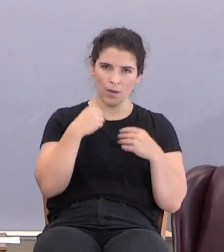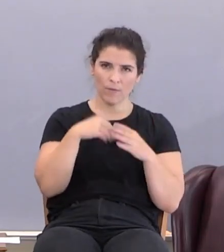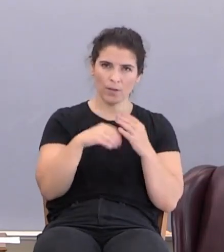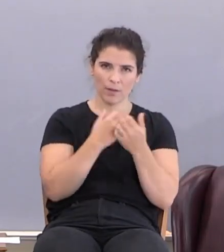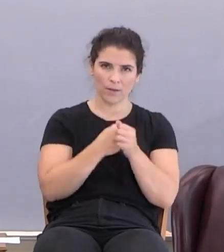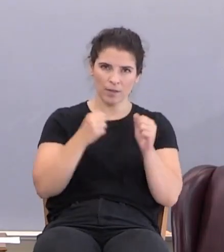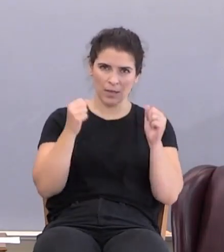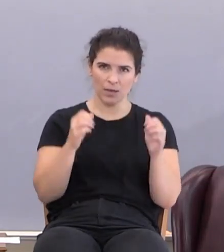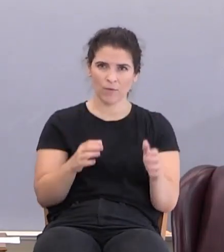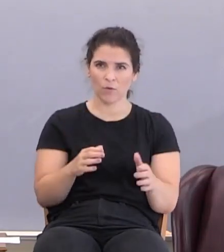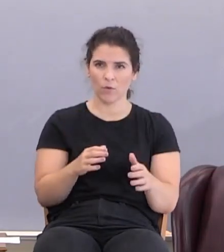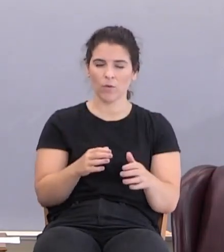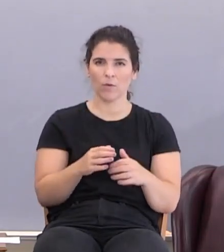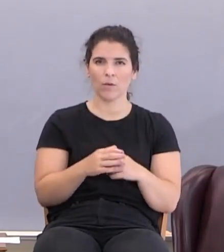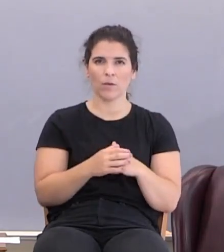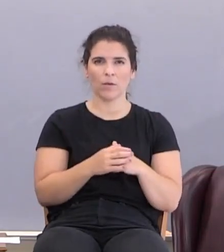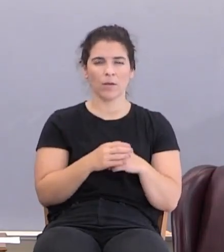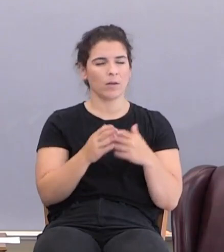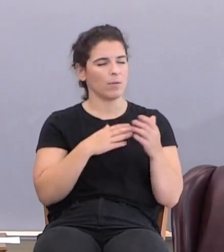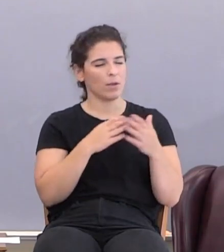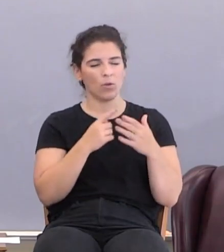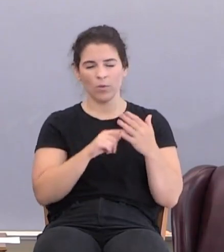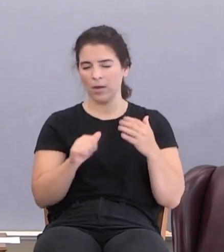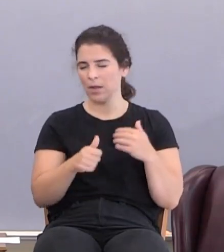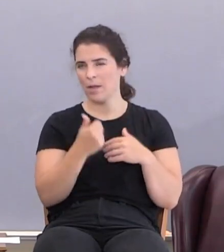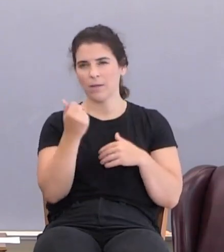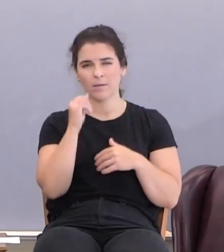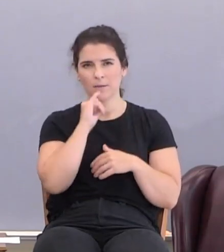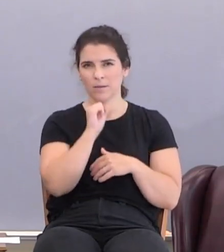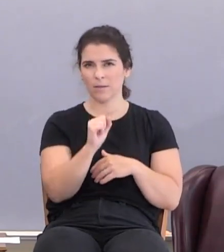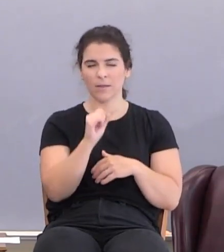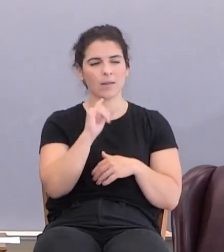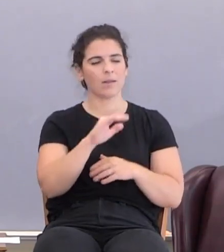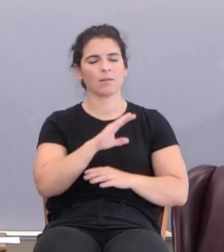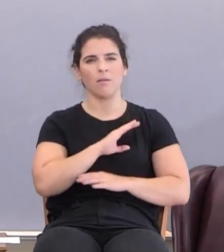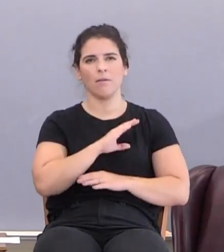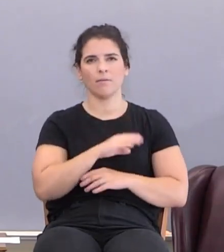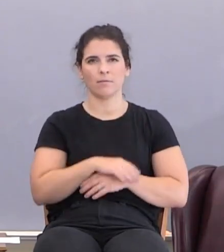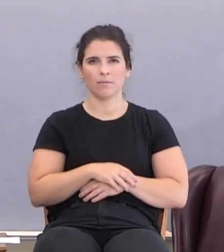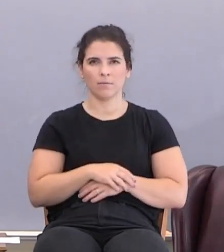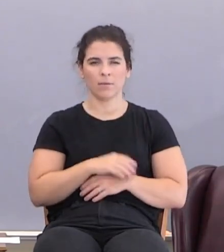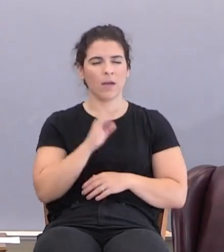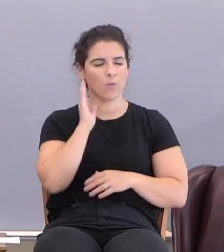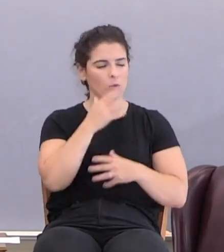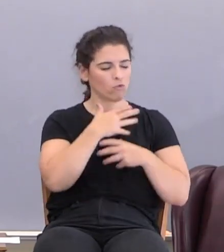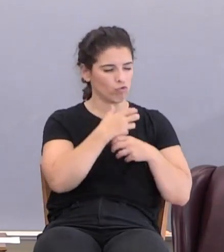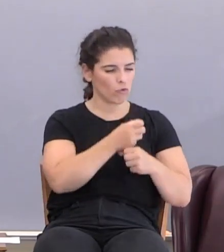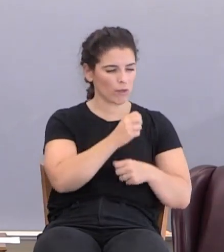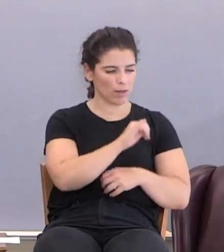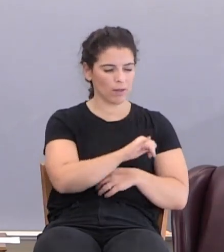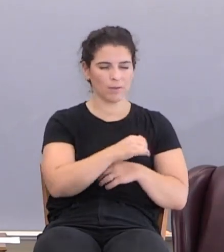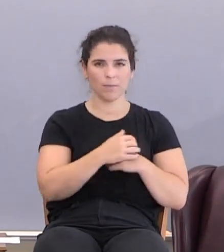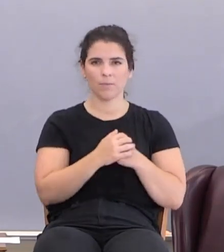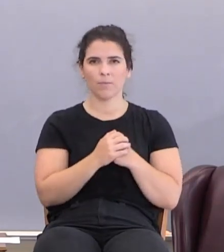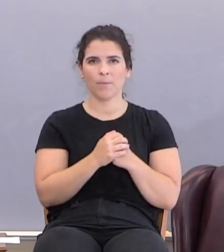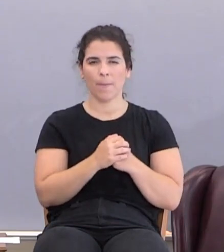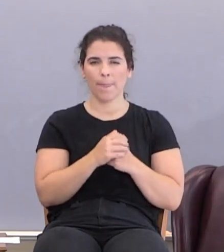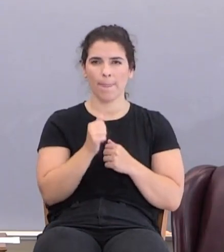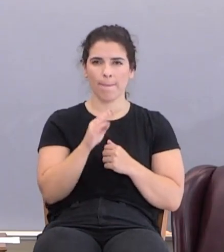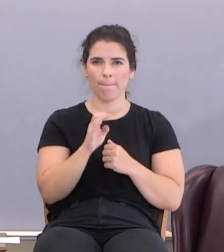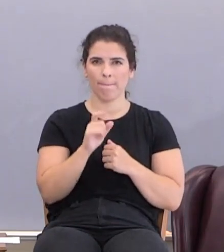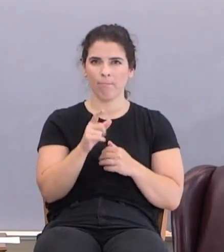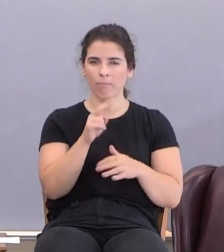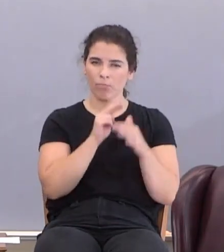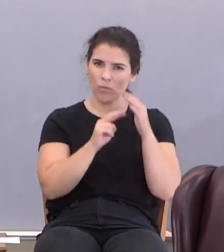Savior. And Abel said, no matter what else it is, that's enough. I'm going to trust that. So Abel's a